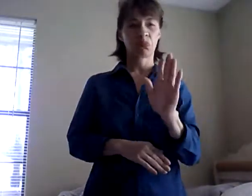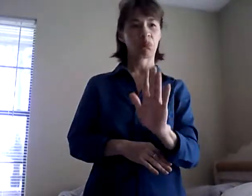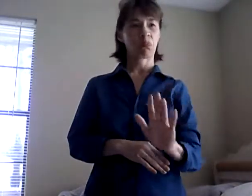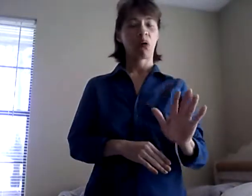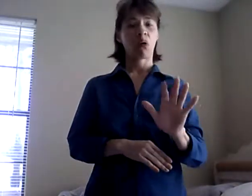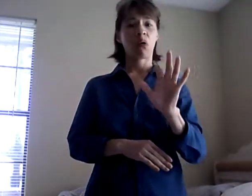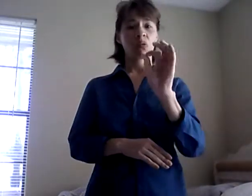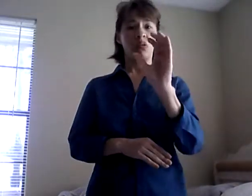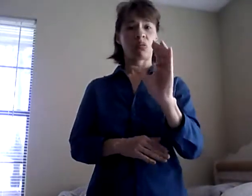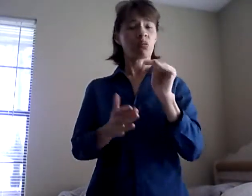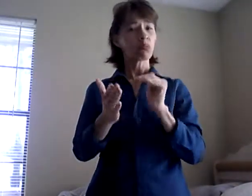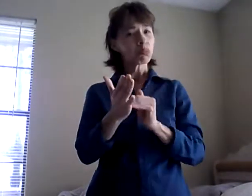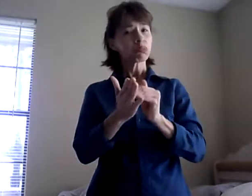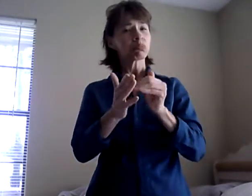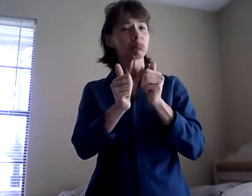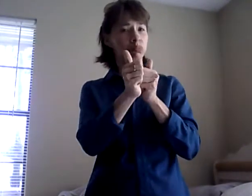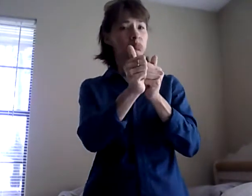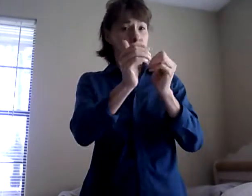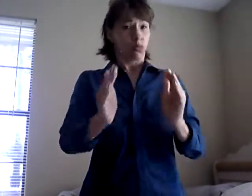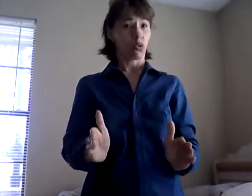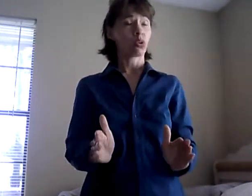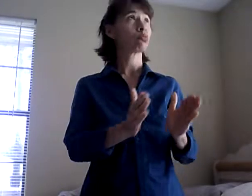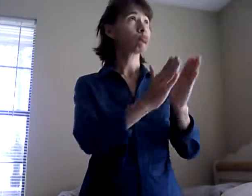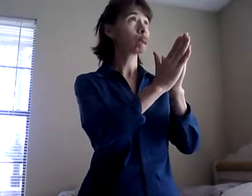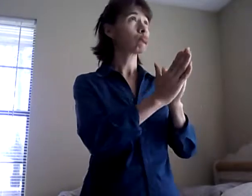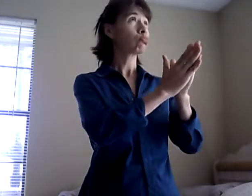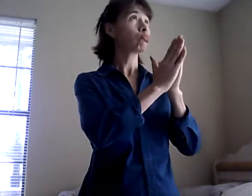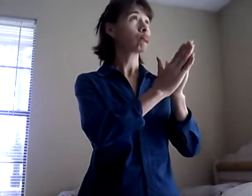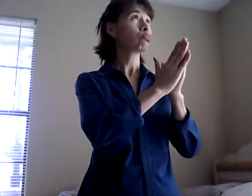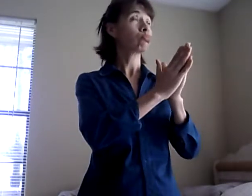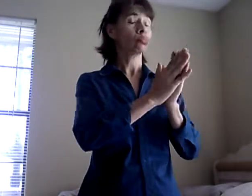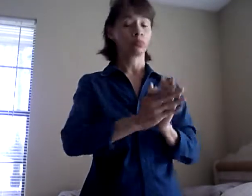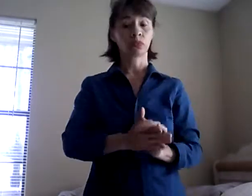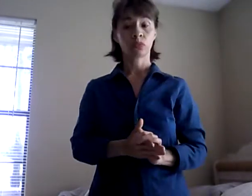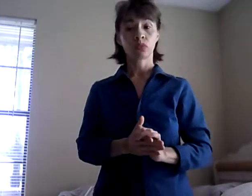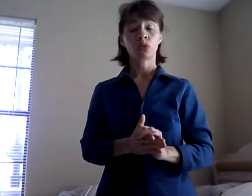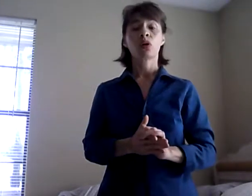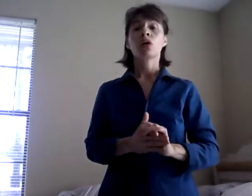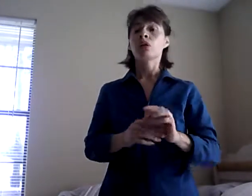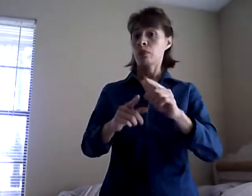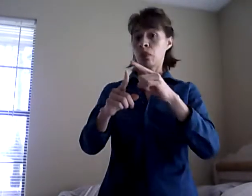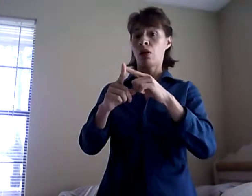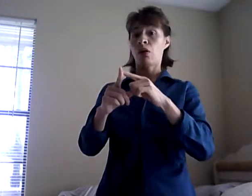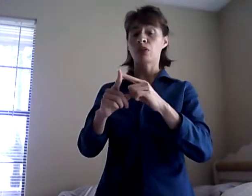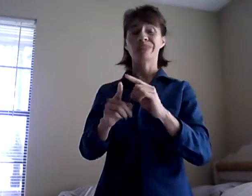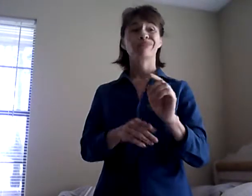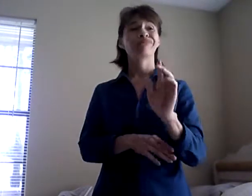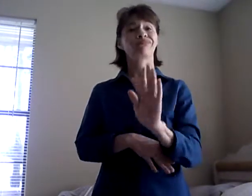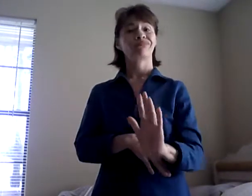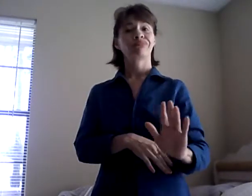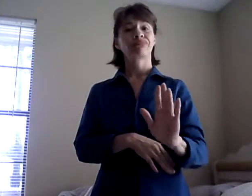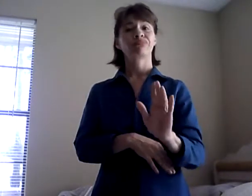And according to some data, it probably comes from the 1500 BC.